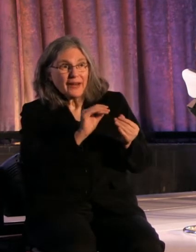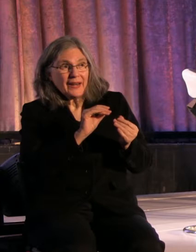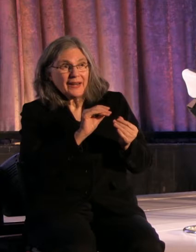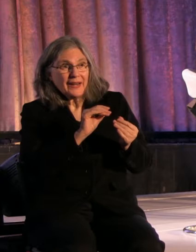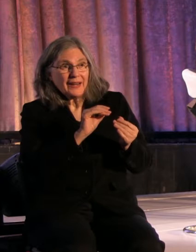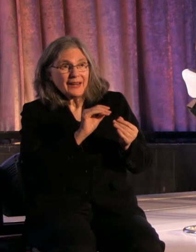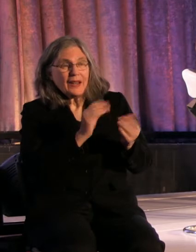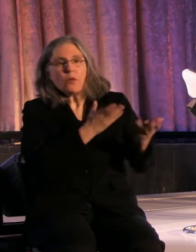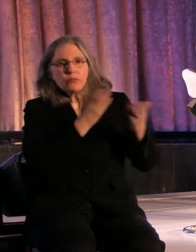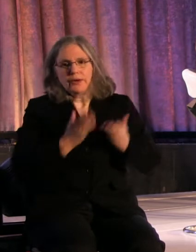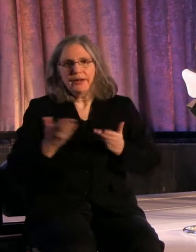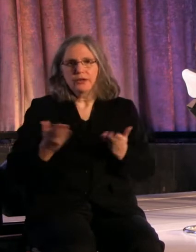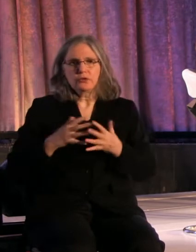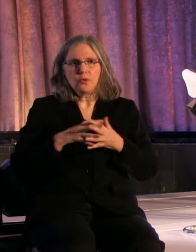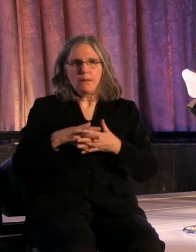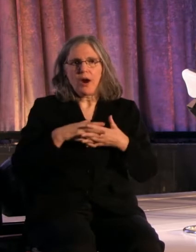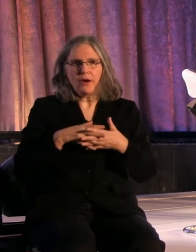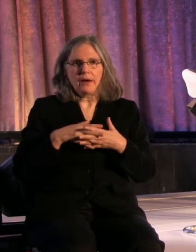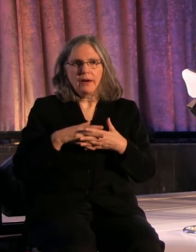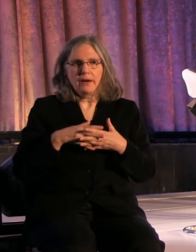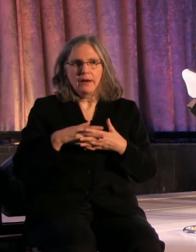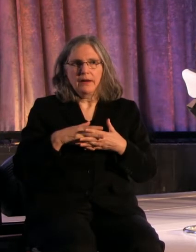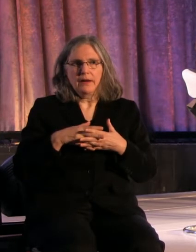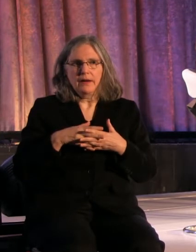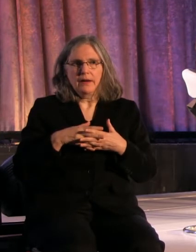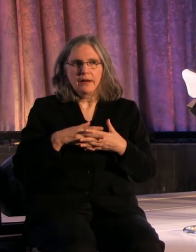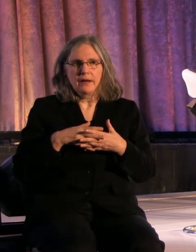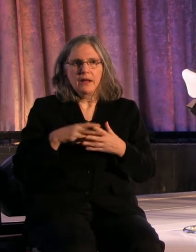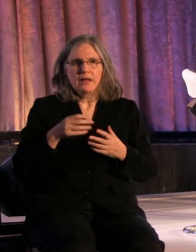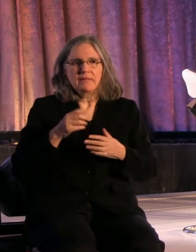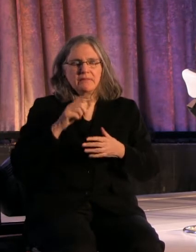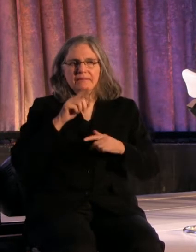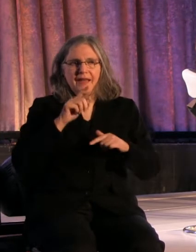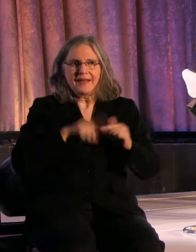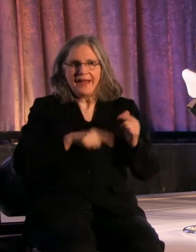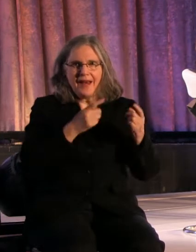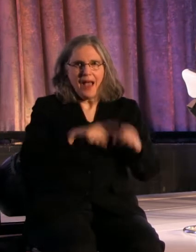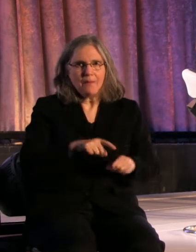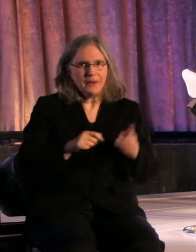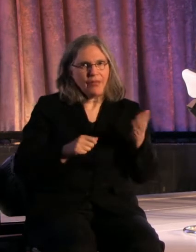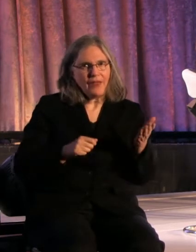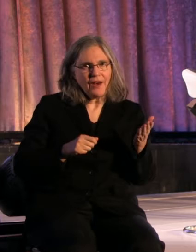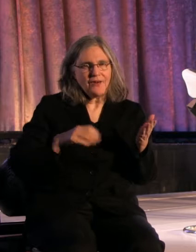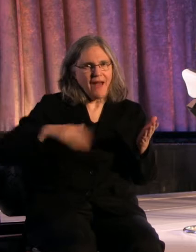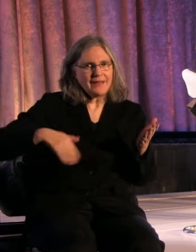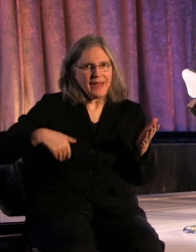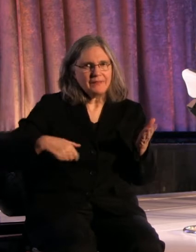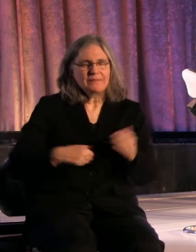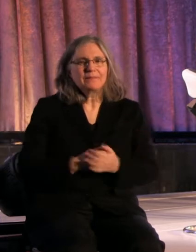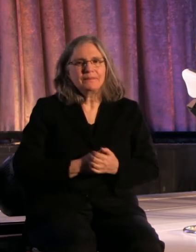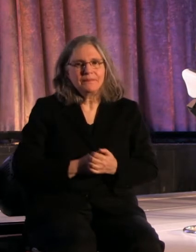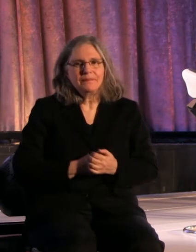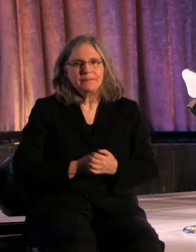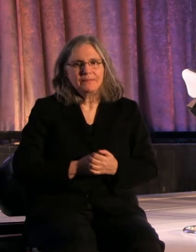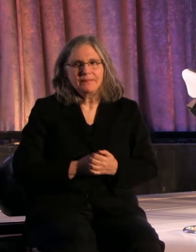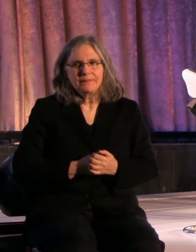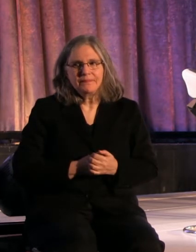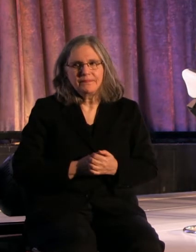stages. Because it couldn't happen over there. Not yet. Right?